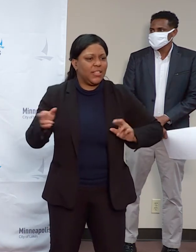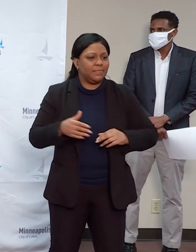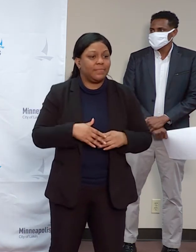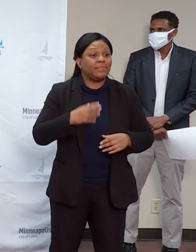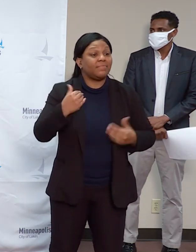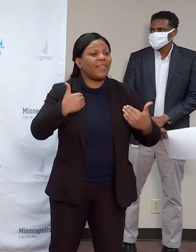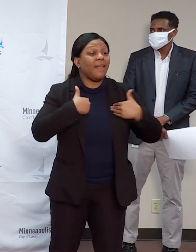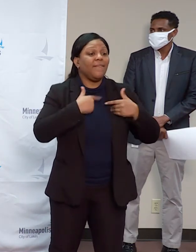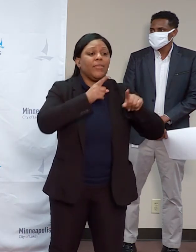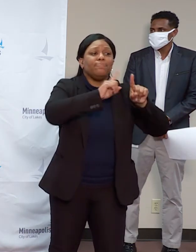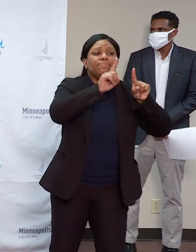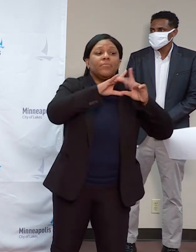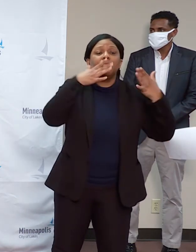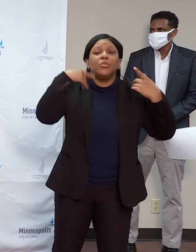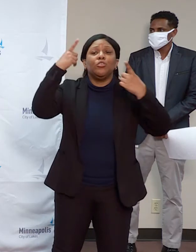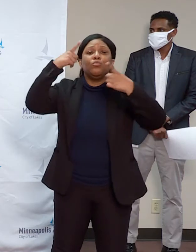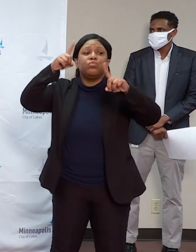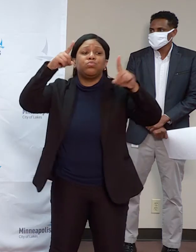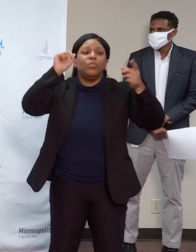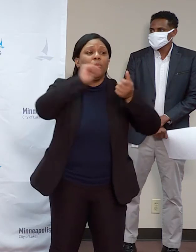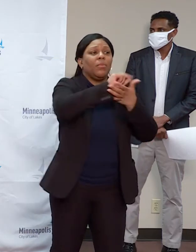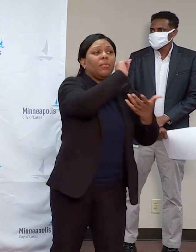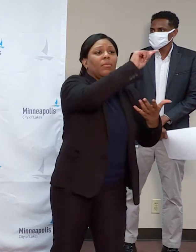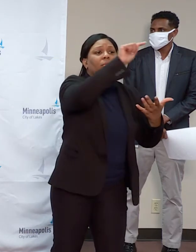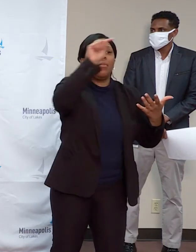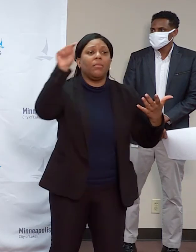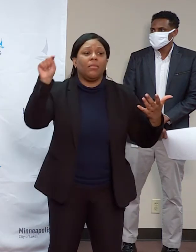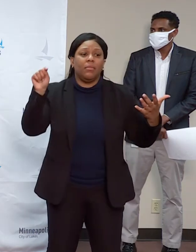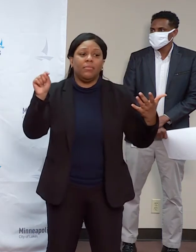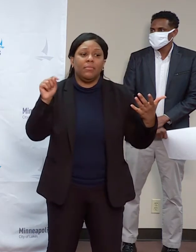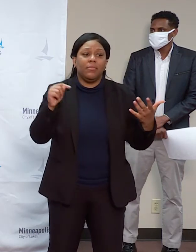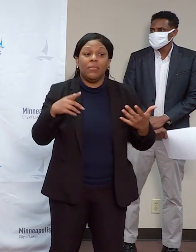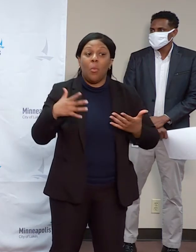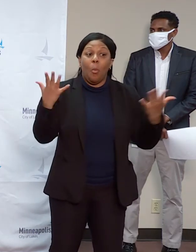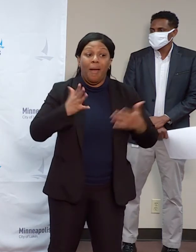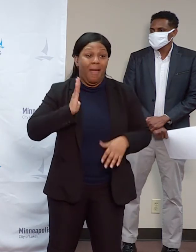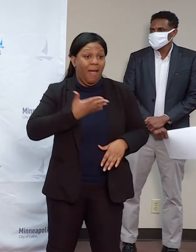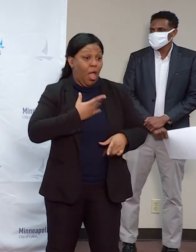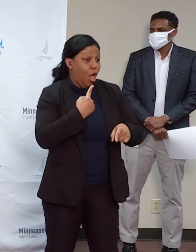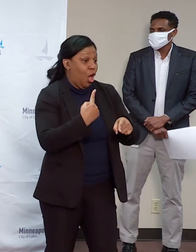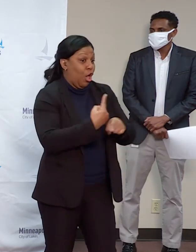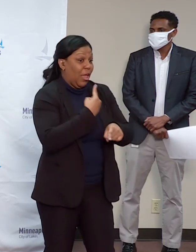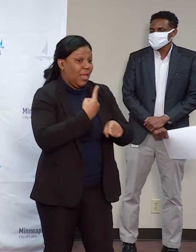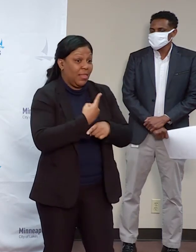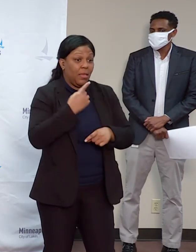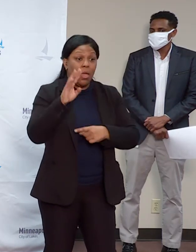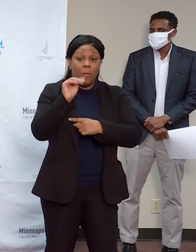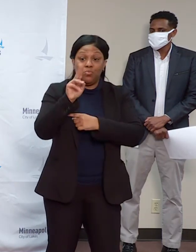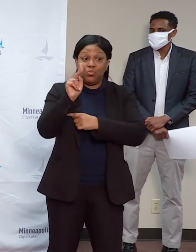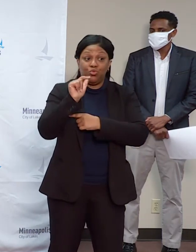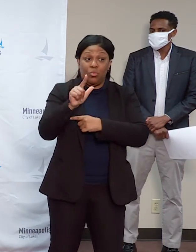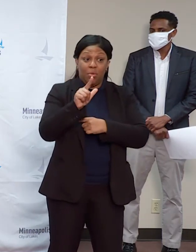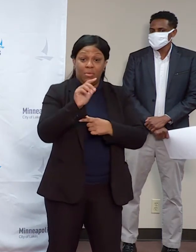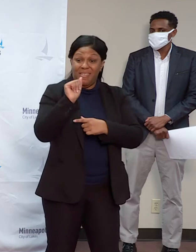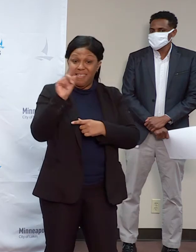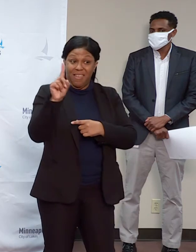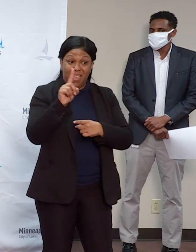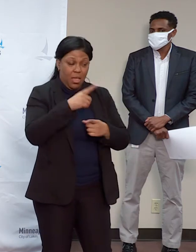mutual aid partners and through the state of Minnesota with mutual aid partners around to stick around the state to